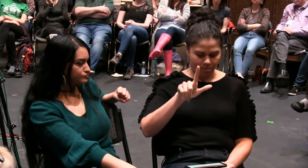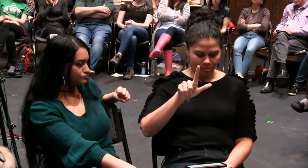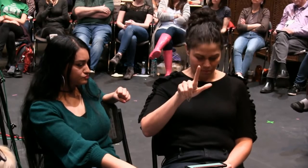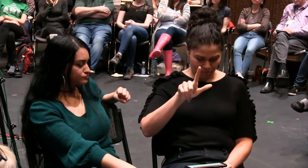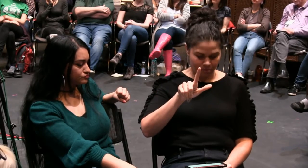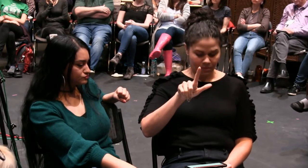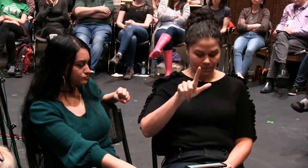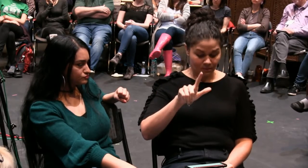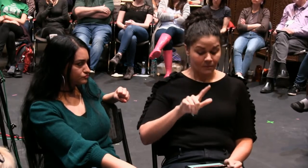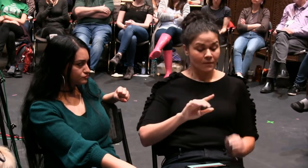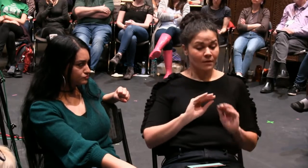In a mindful way.